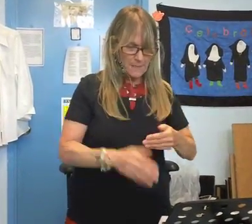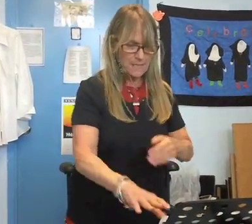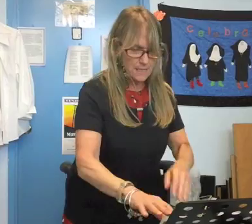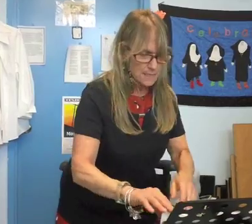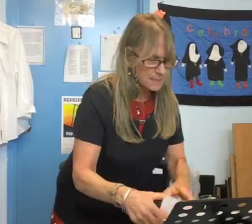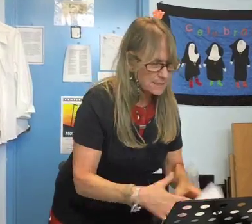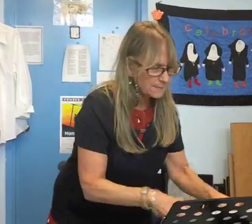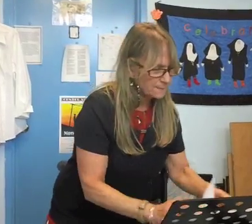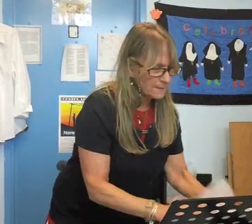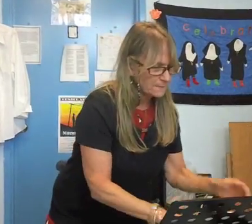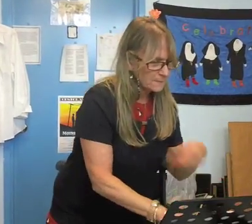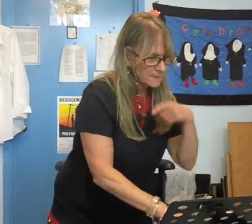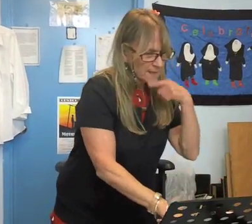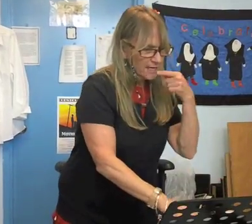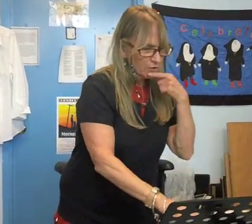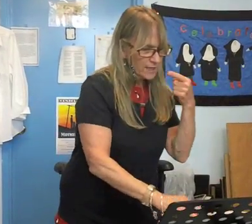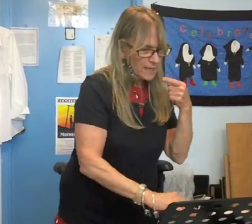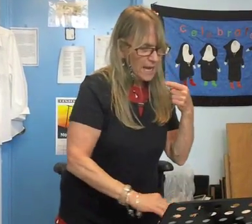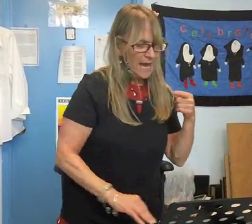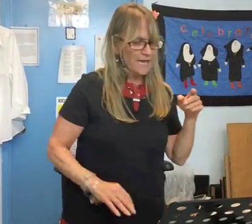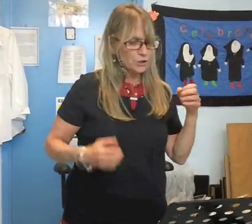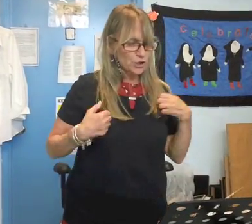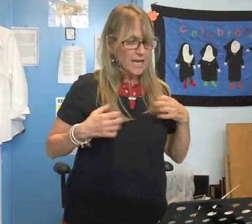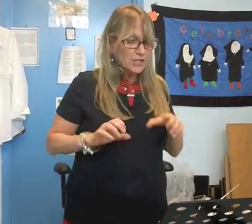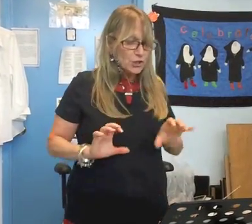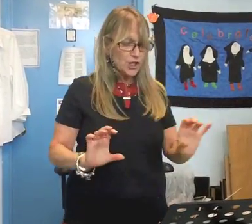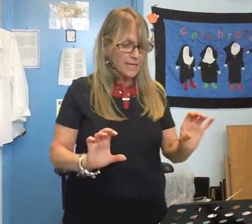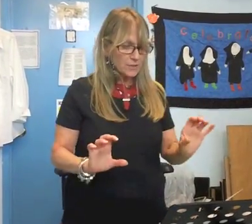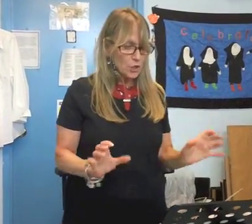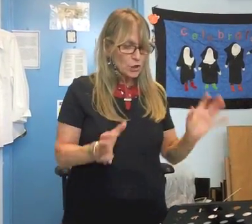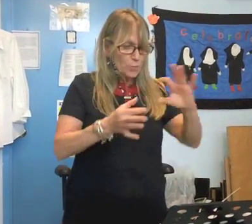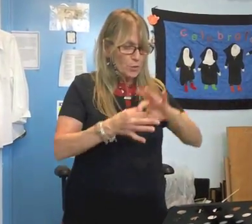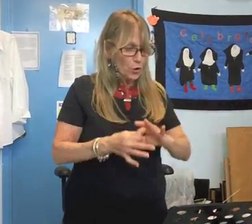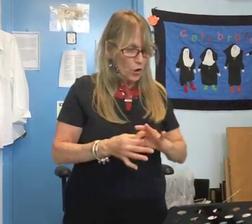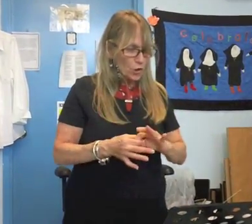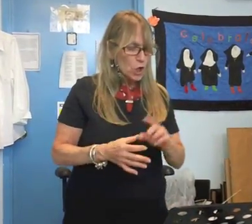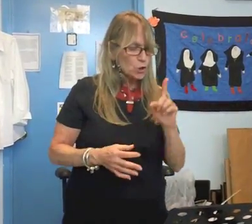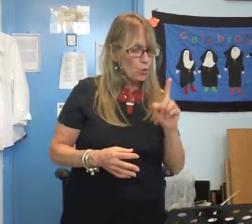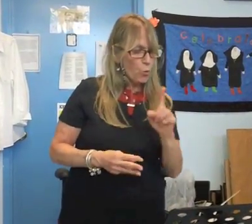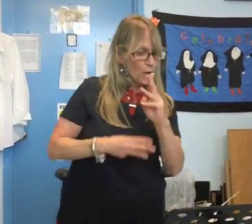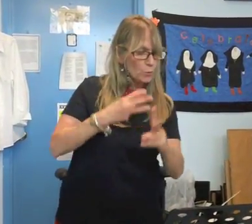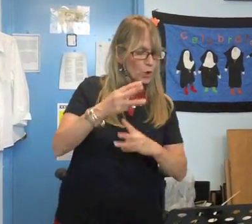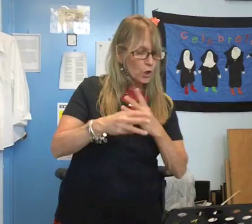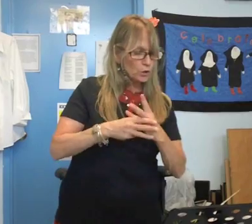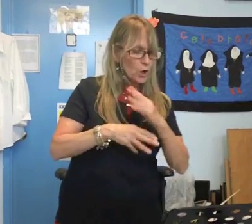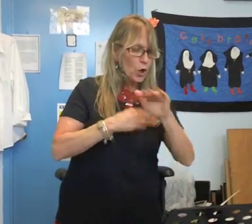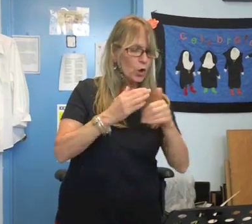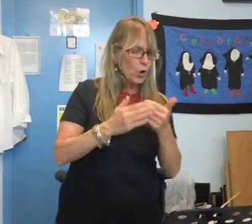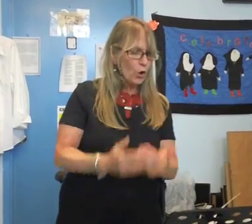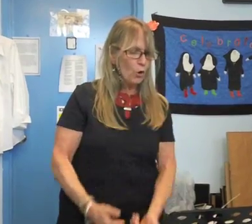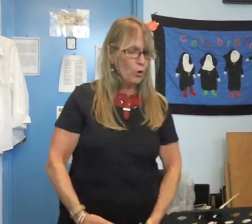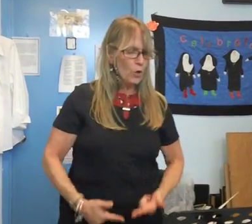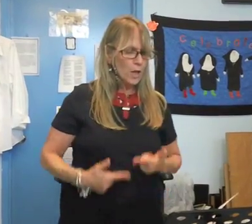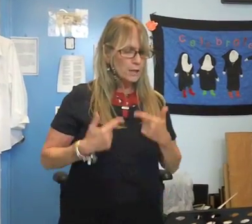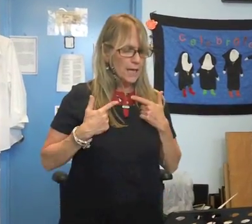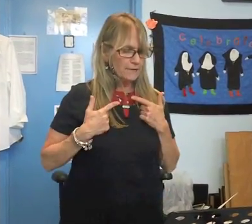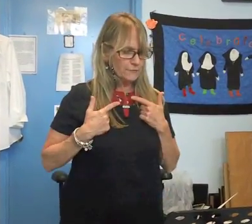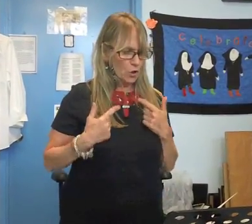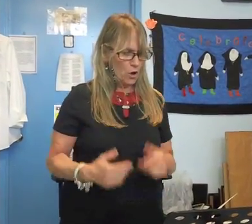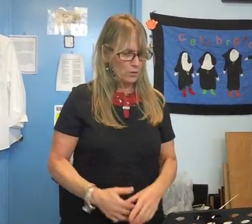is hearing and she has a chance to belong to one world her whole life long